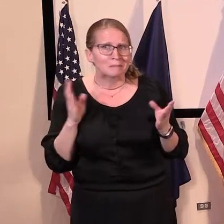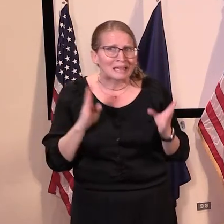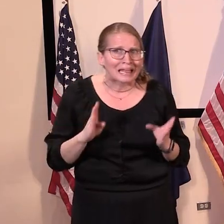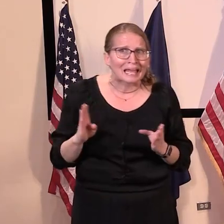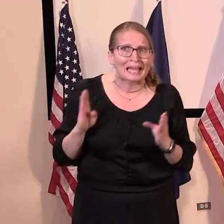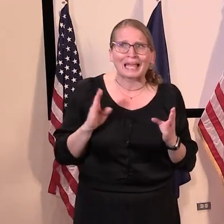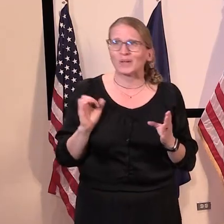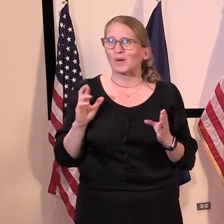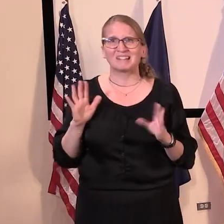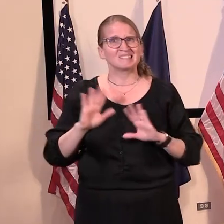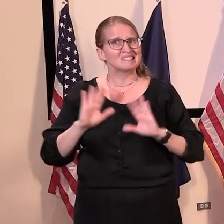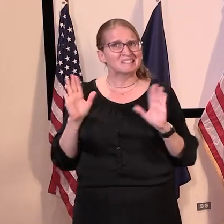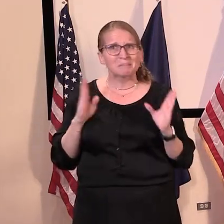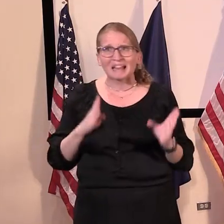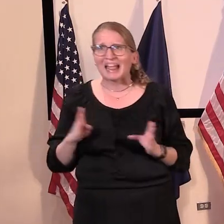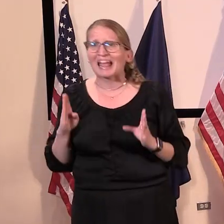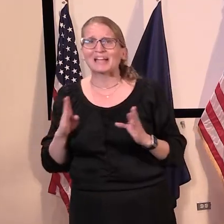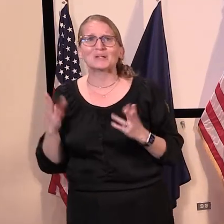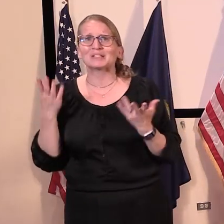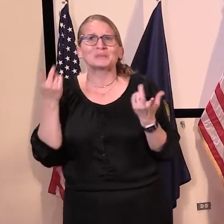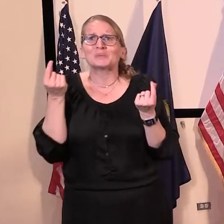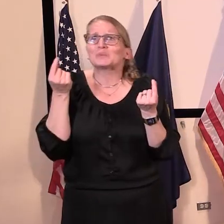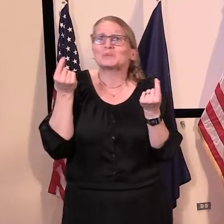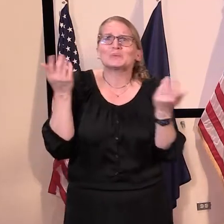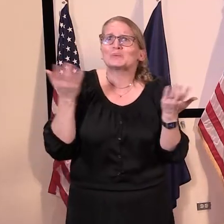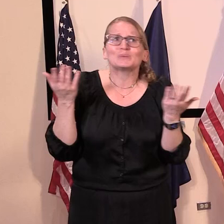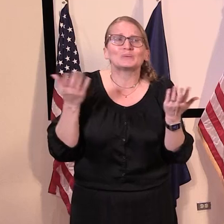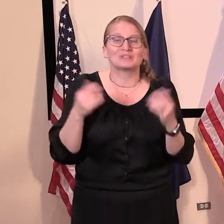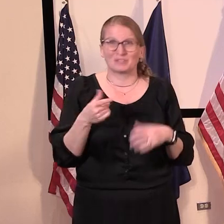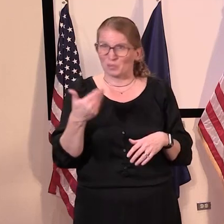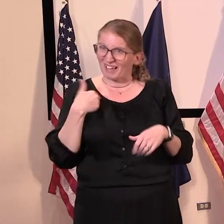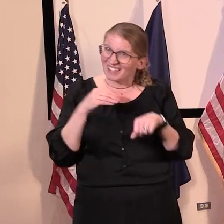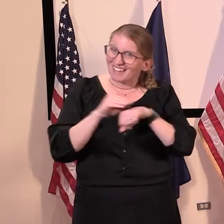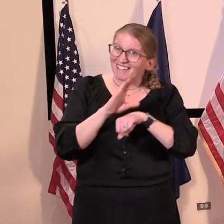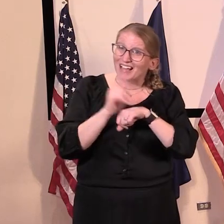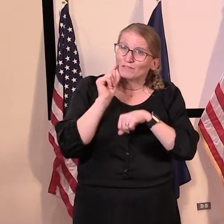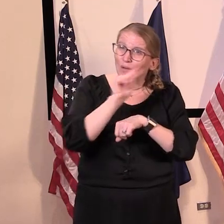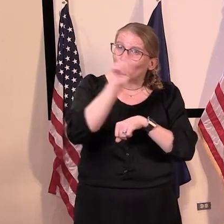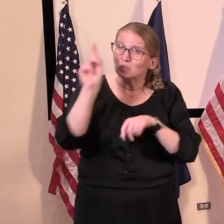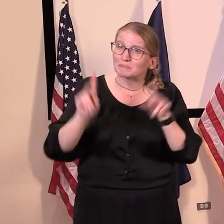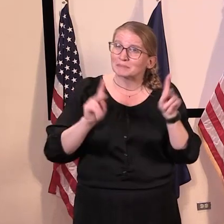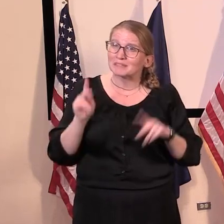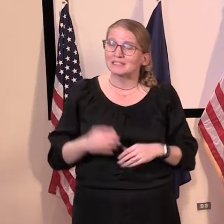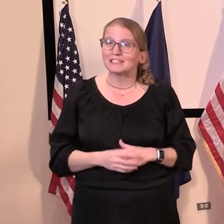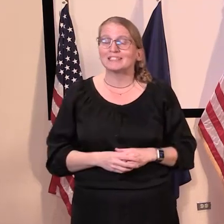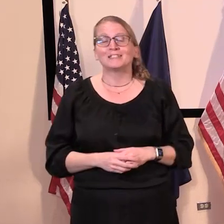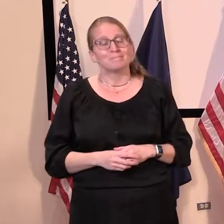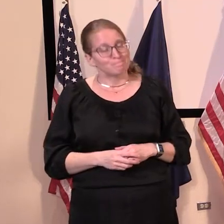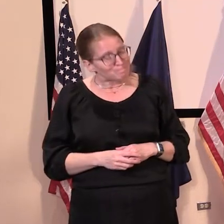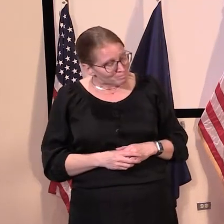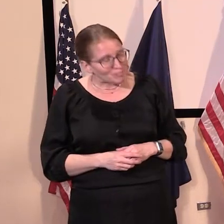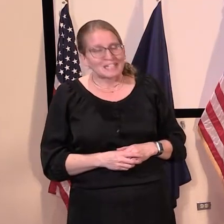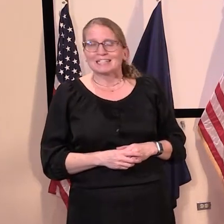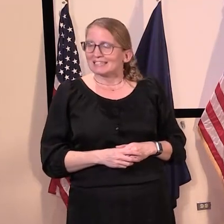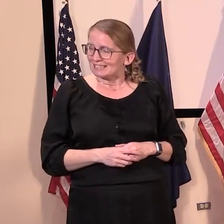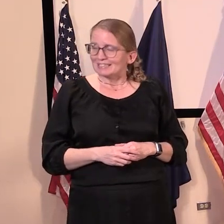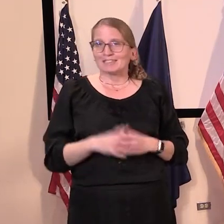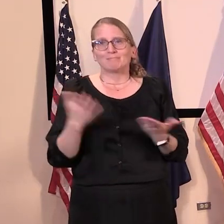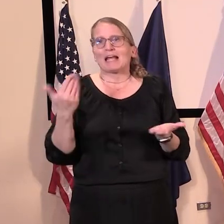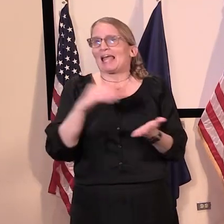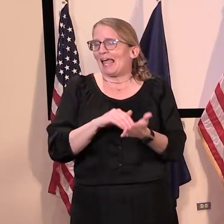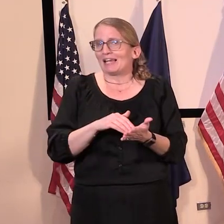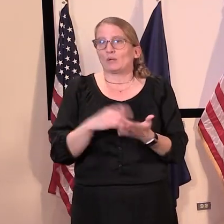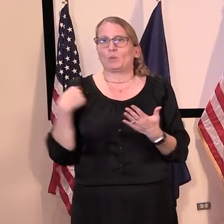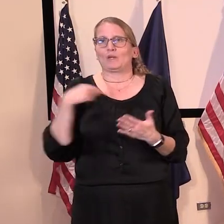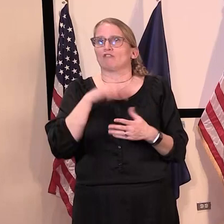Do you have any advice for them specifically? Yeah. Well, once again, uh, you know, we're taking this week to week. It is on our radar and we know how